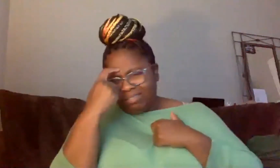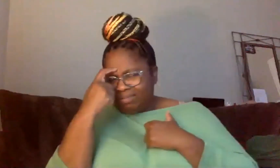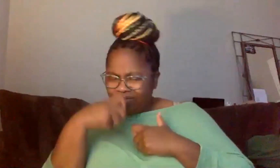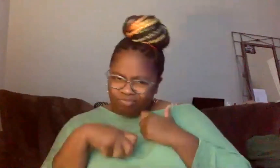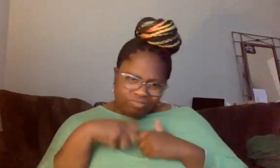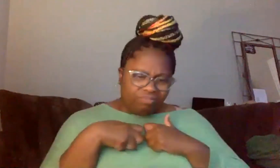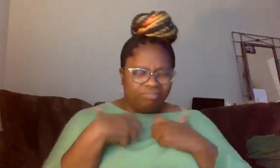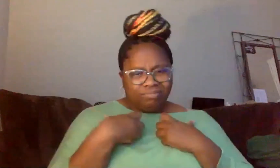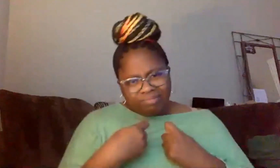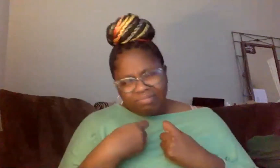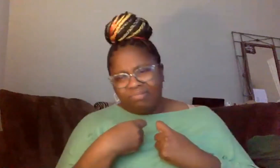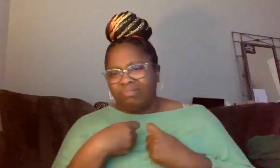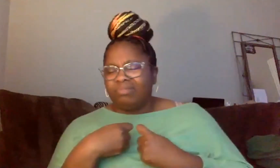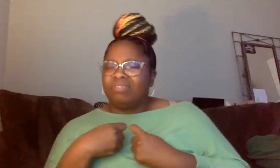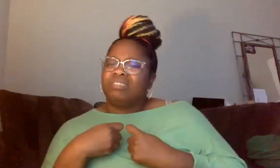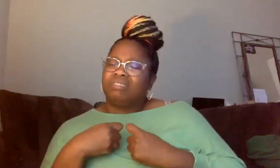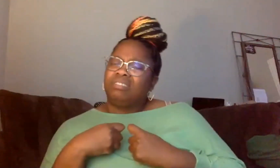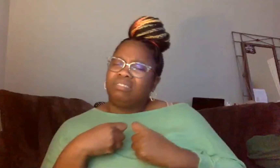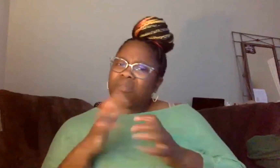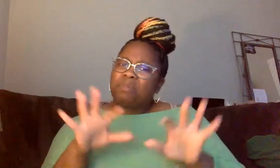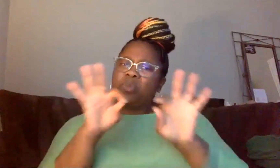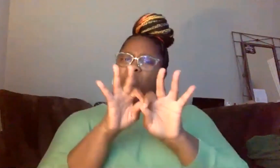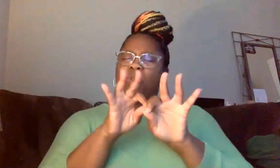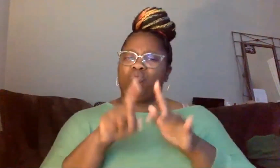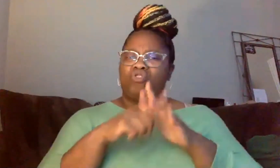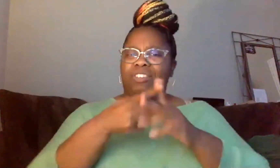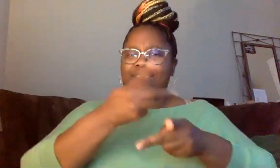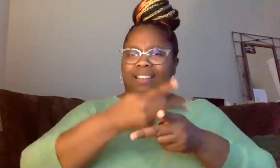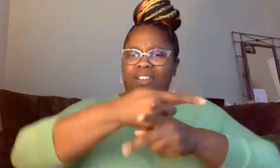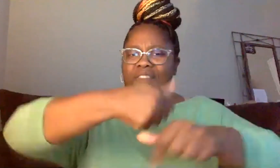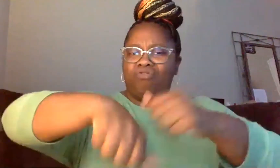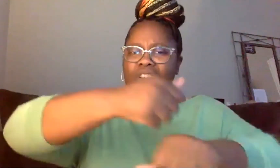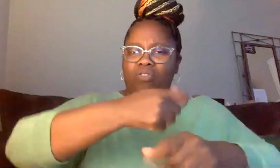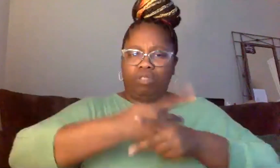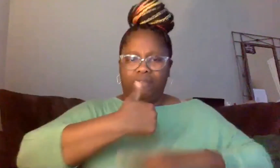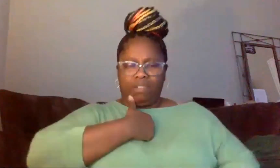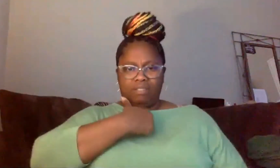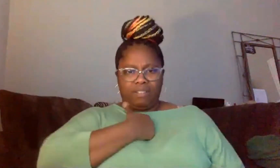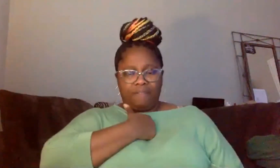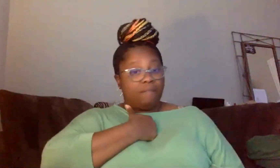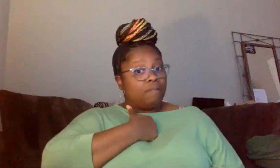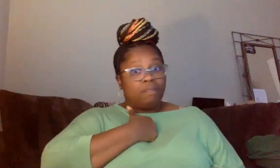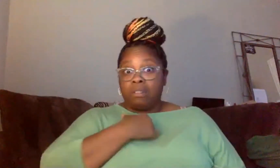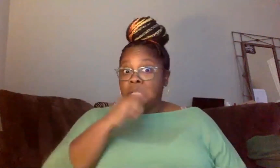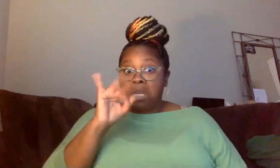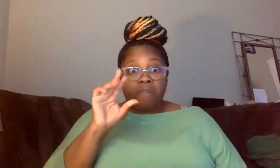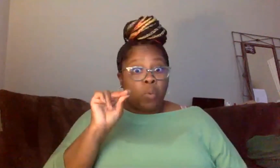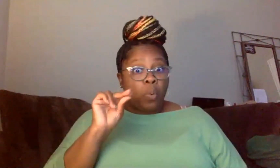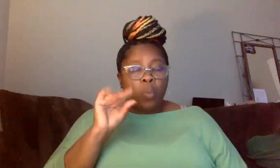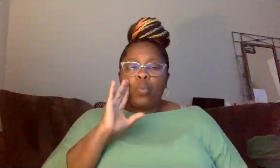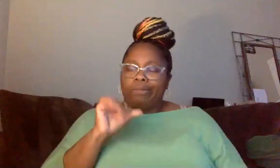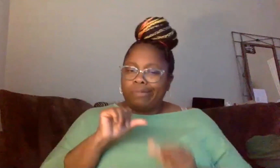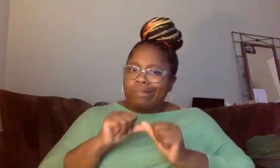and caring for each other and self-care, uh, it's going to just, we're going to pass it on to the next generation.